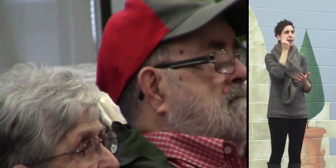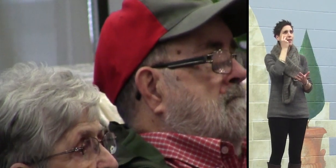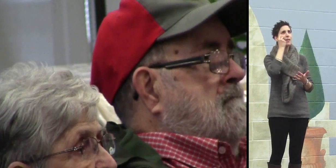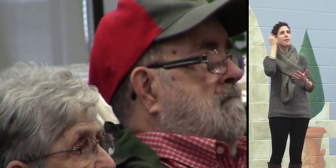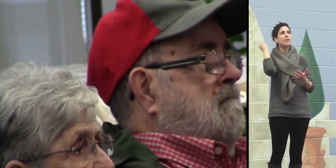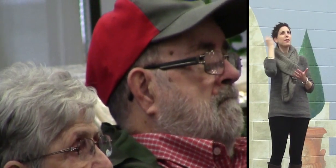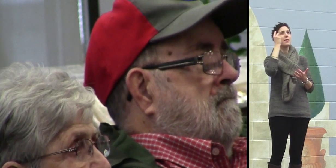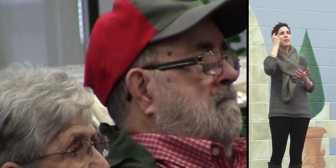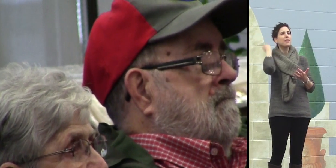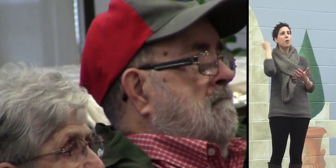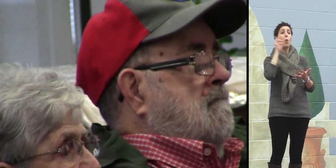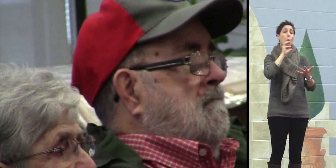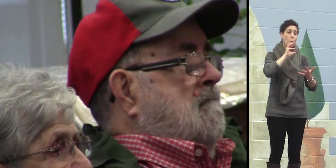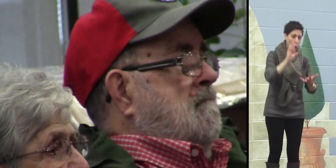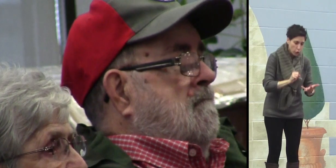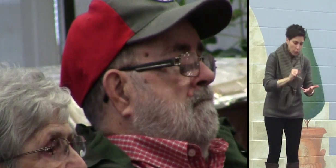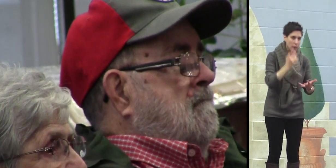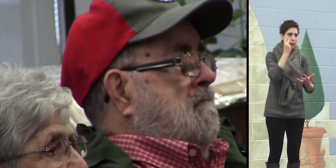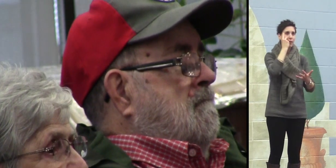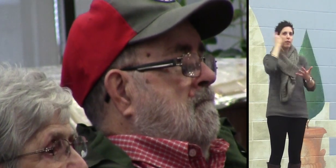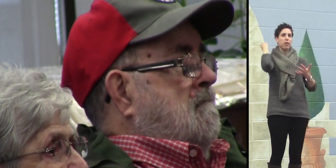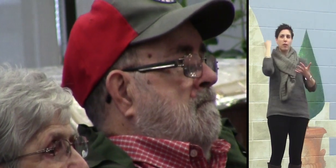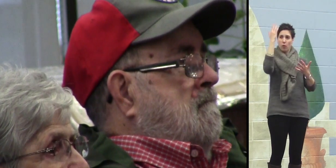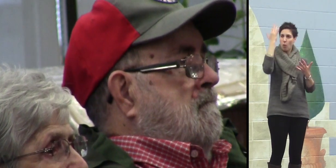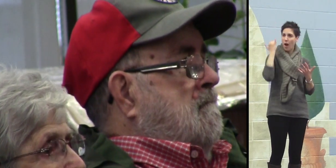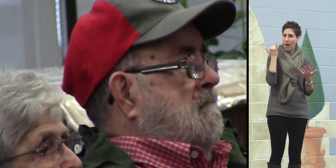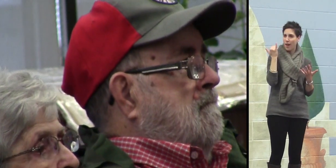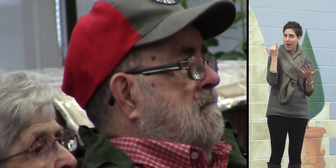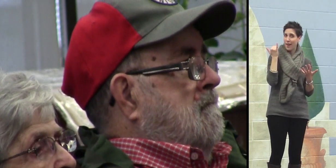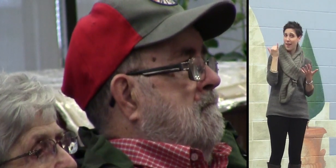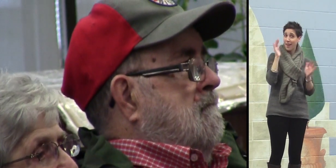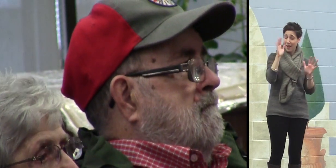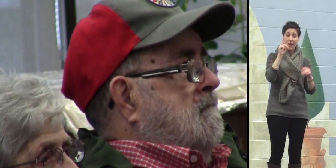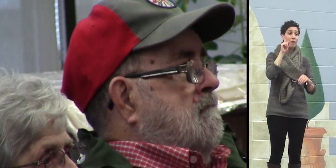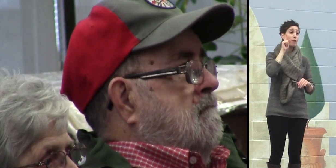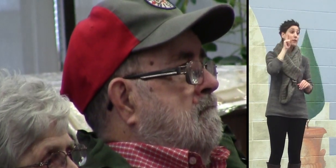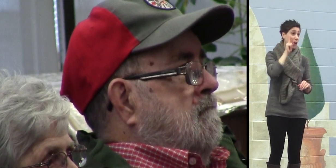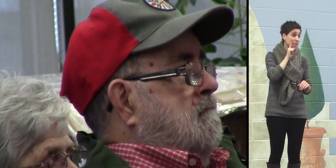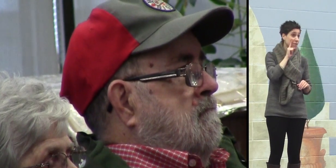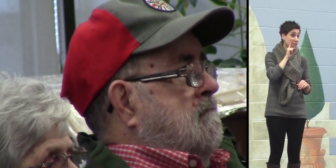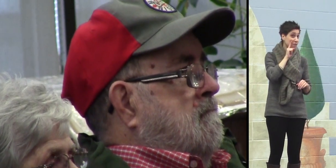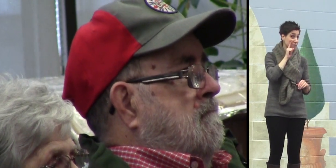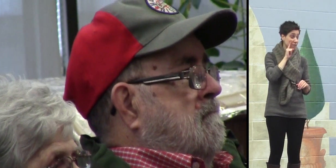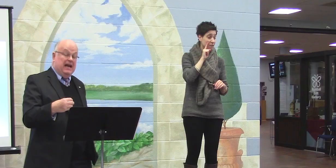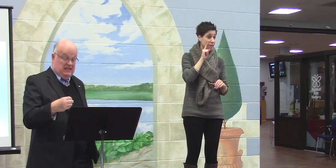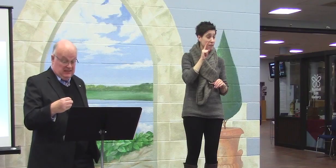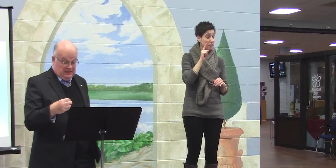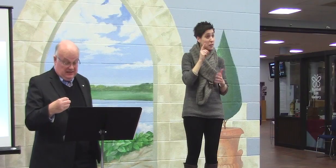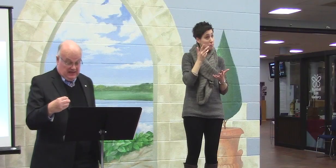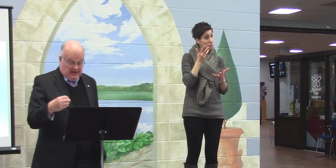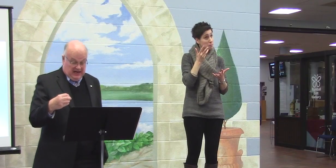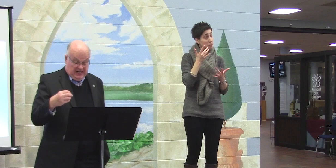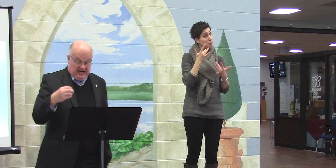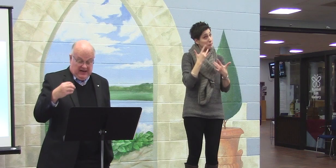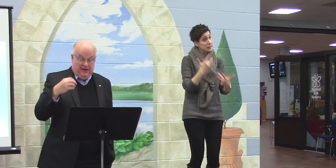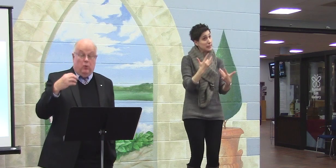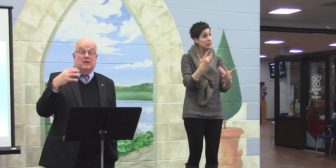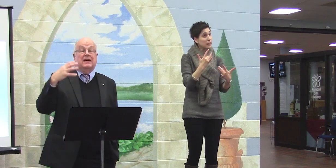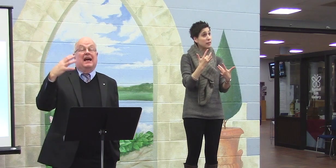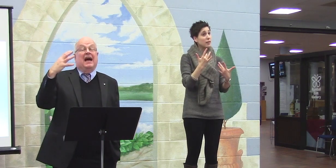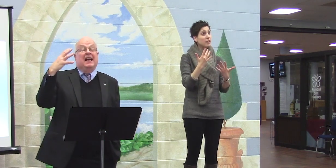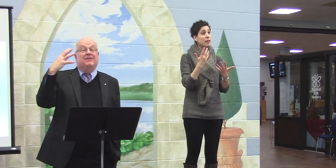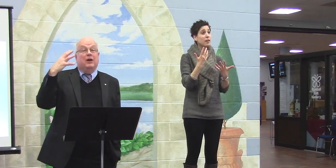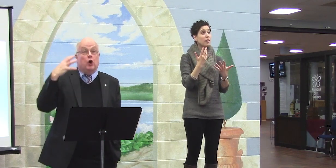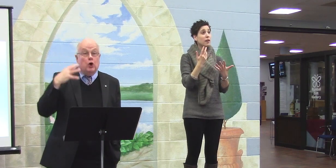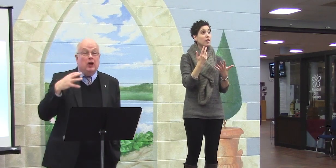happened in our early life? Well, for deaf people, it's because, in many cases, there